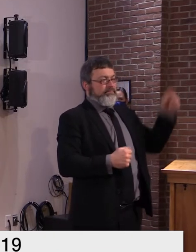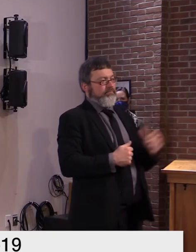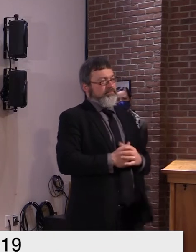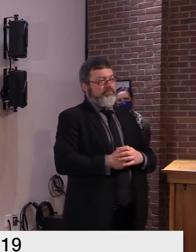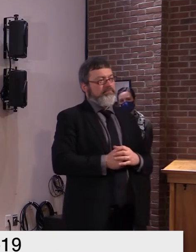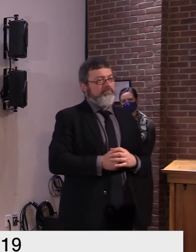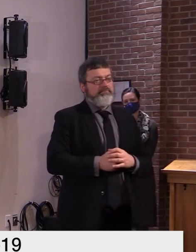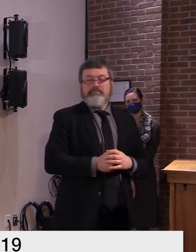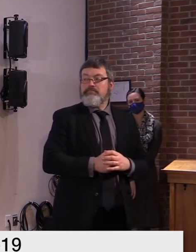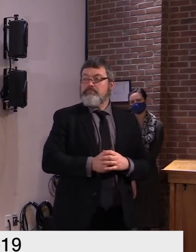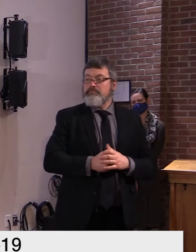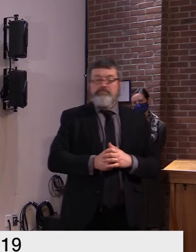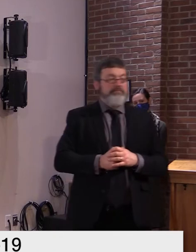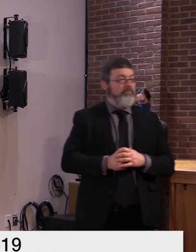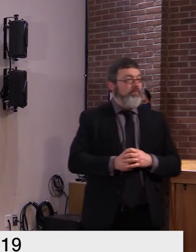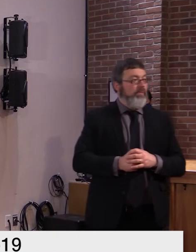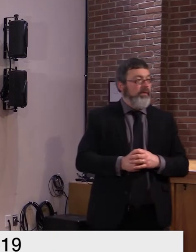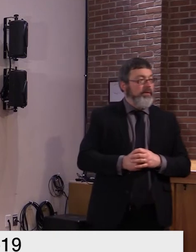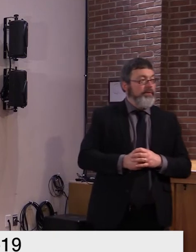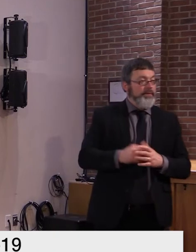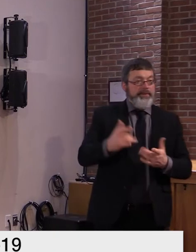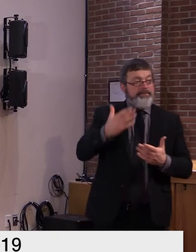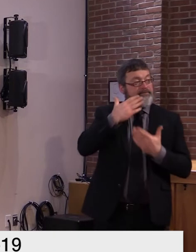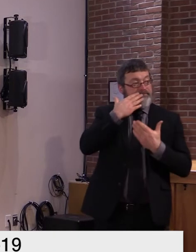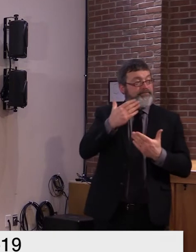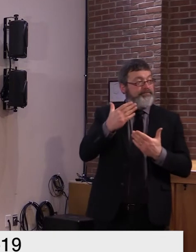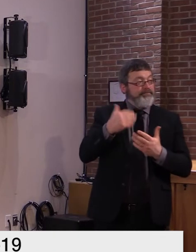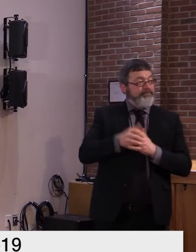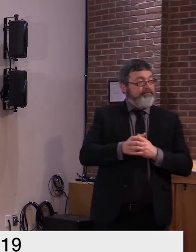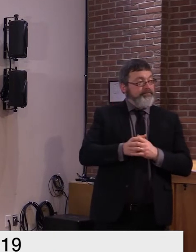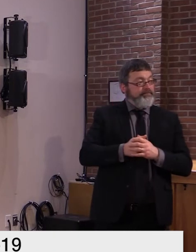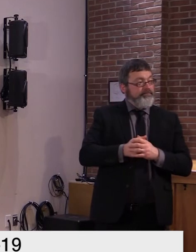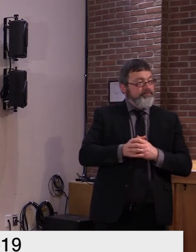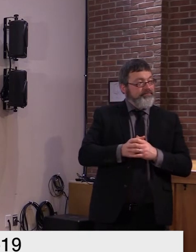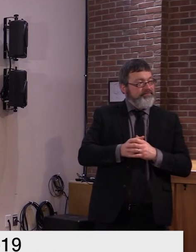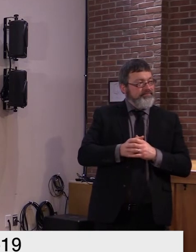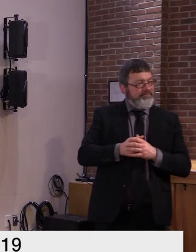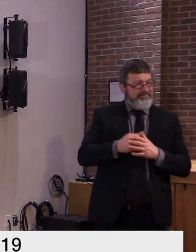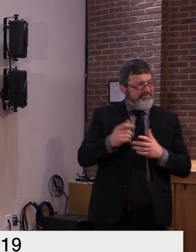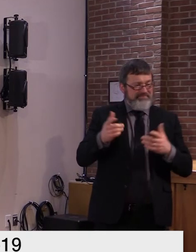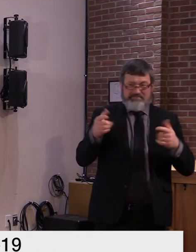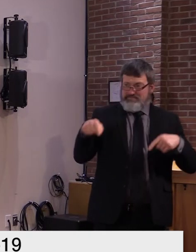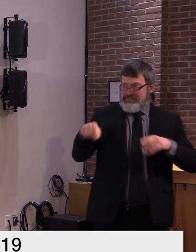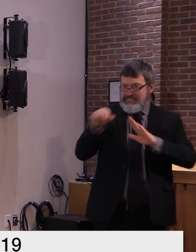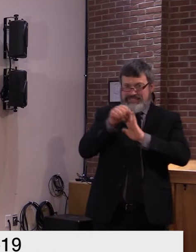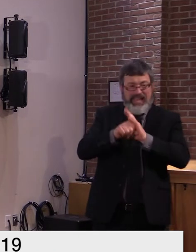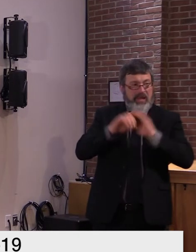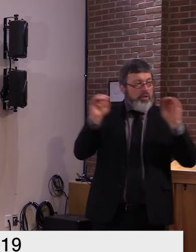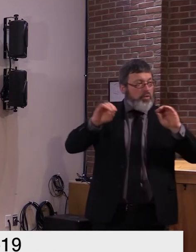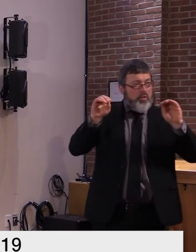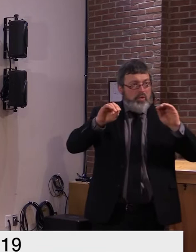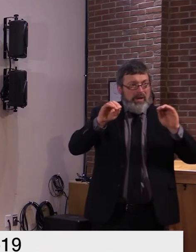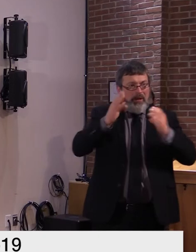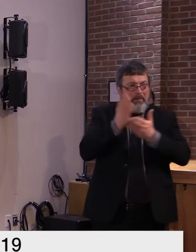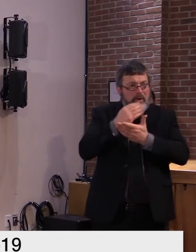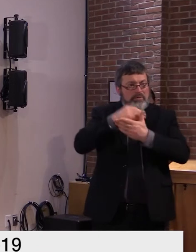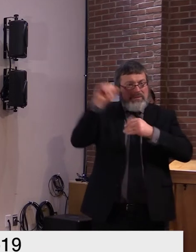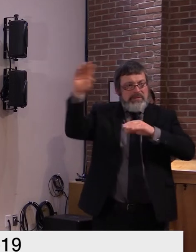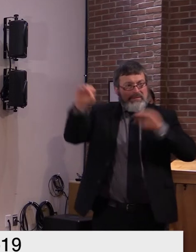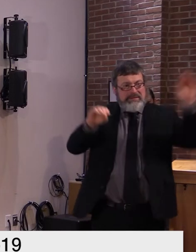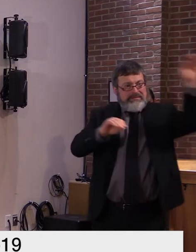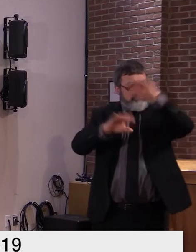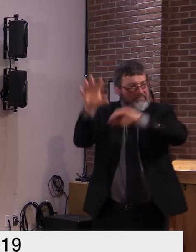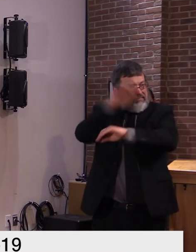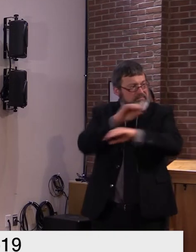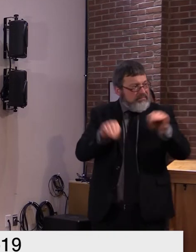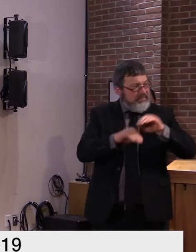okay but there's no uh provision for reallocating some of the state money that has come back you said there's 24 million dollars to again